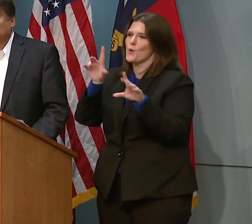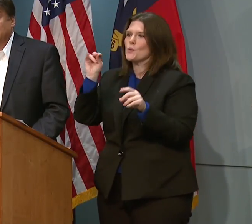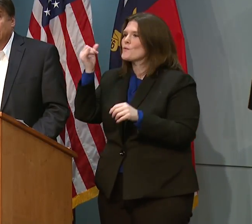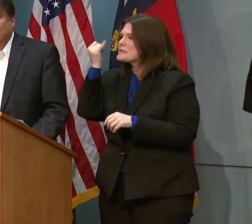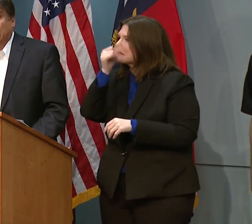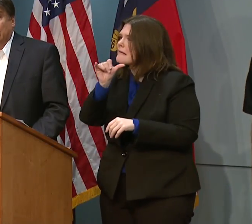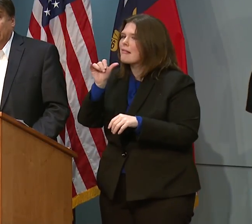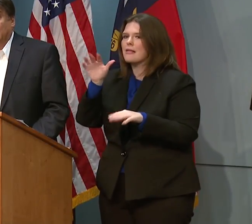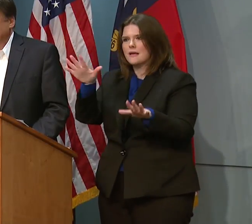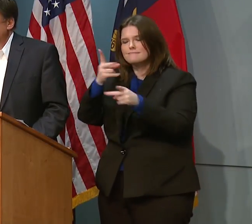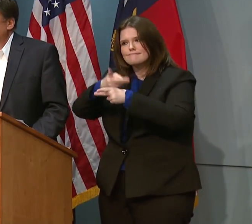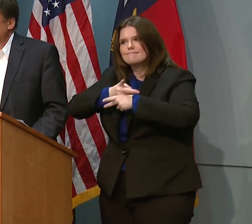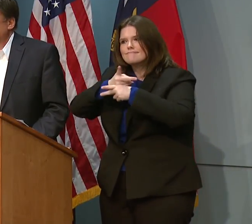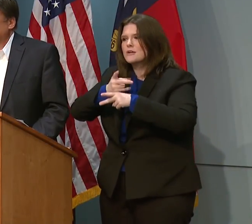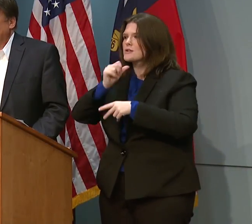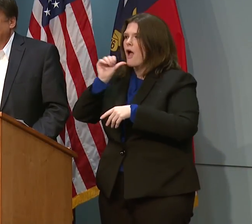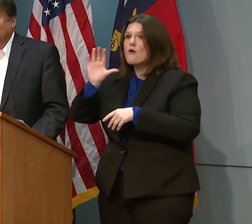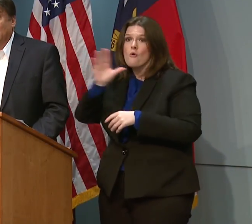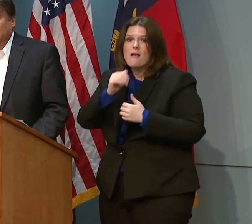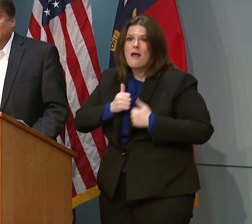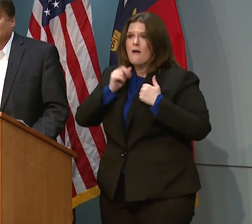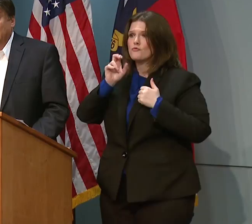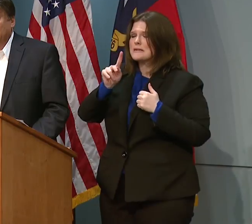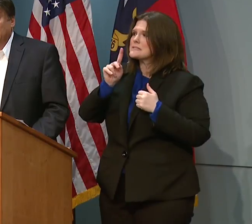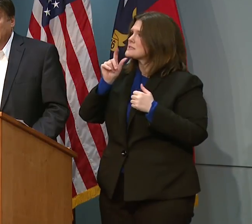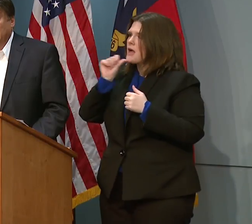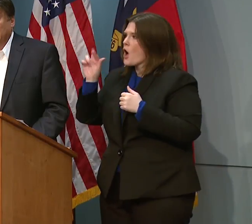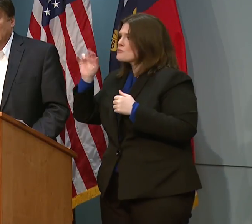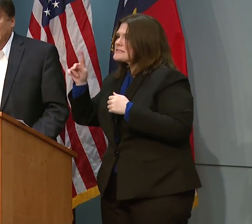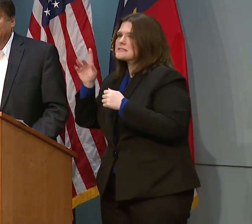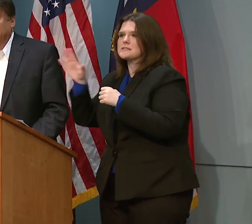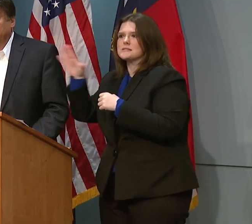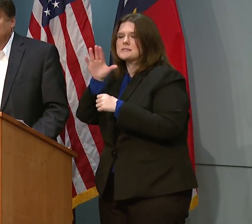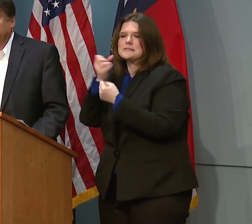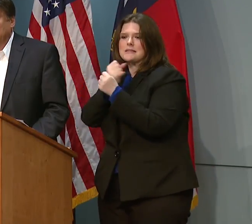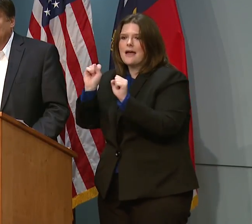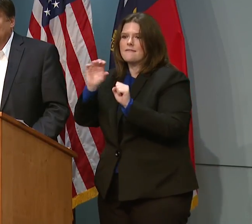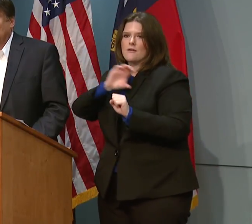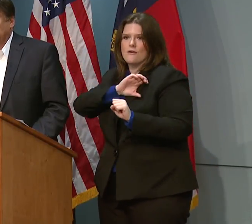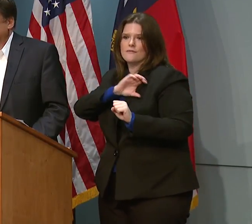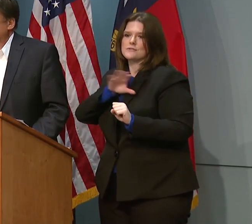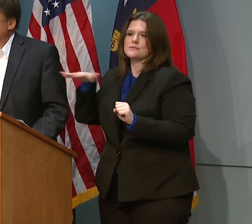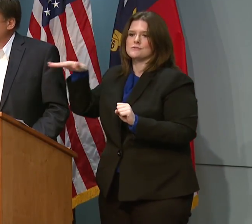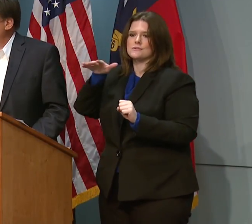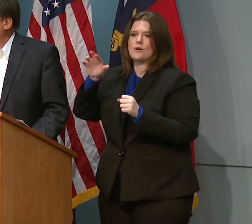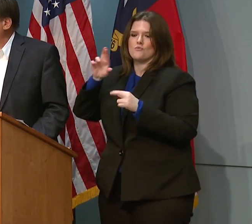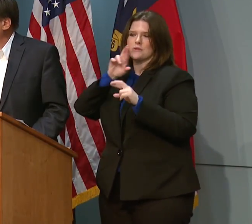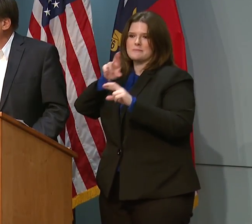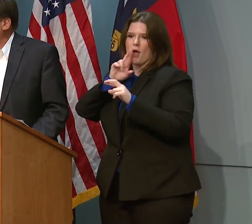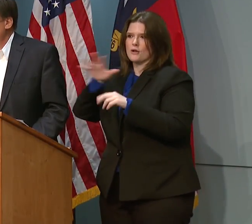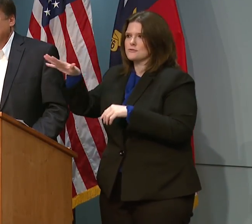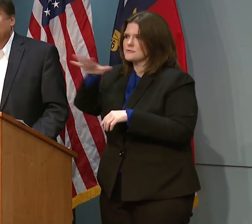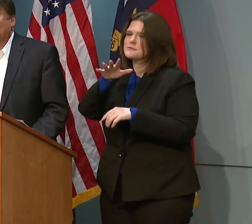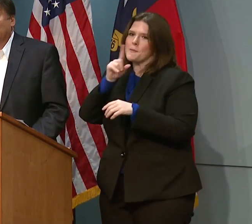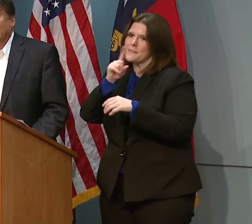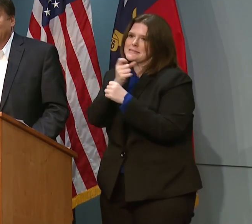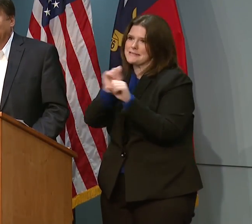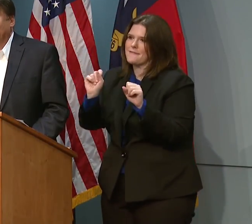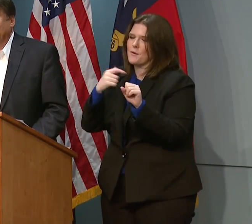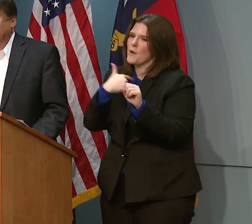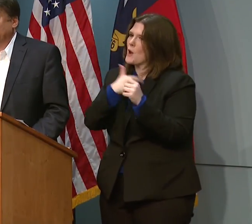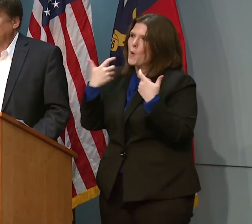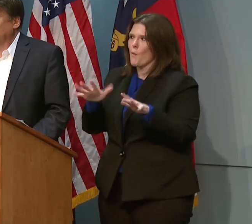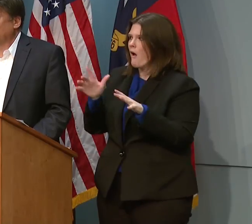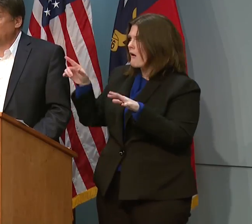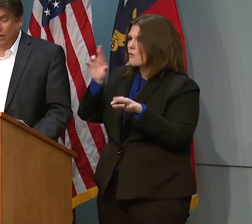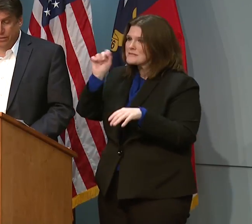anything foolish, not only to risk your own life but also to risk the life of a first responder. That's what we don't want to